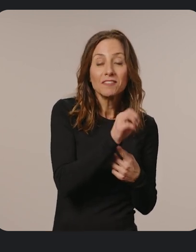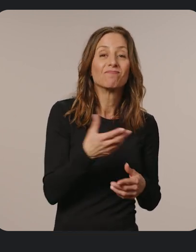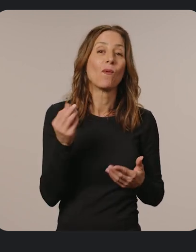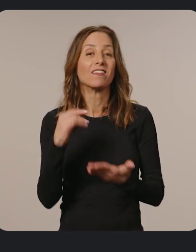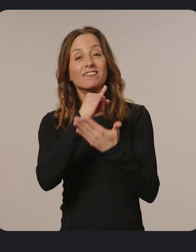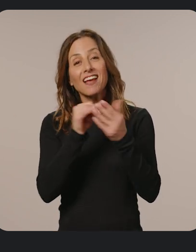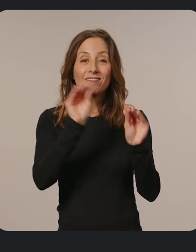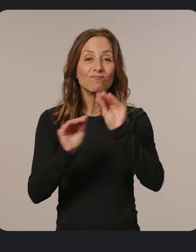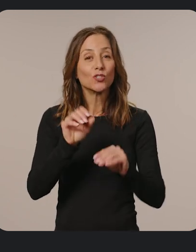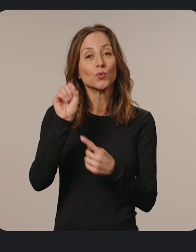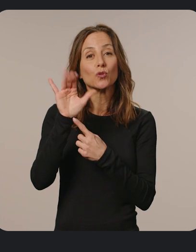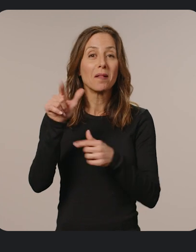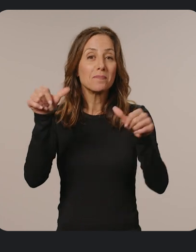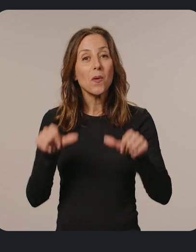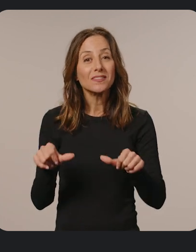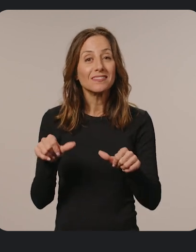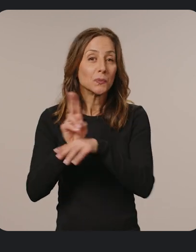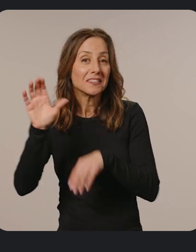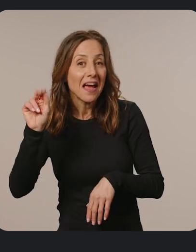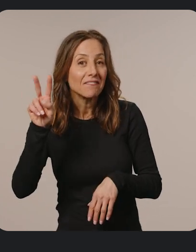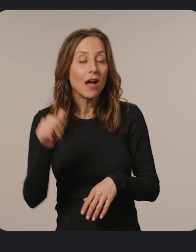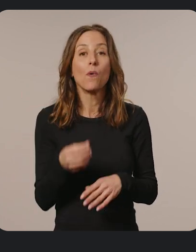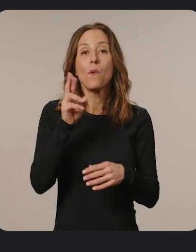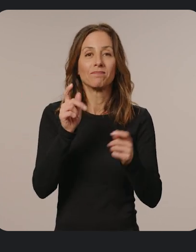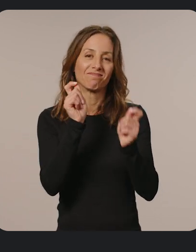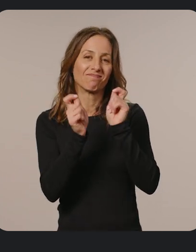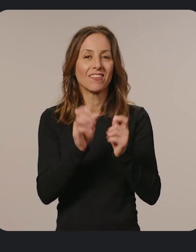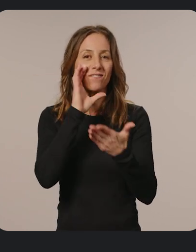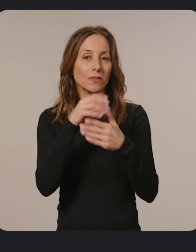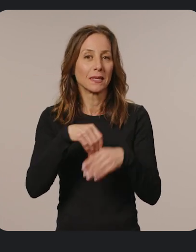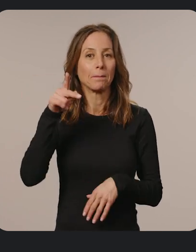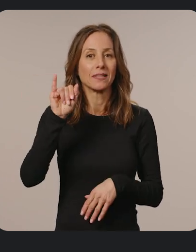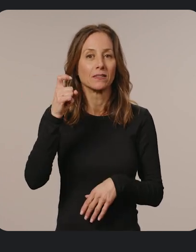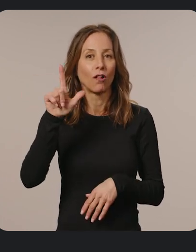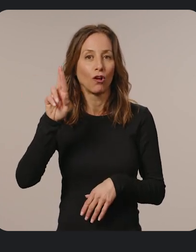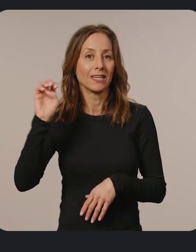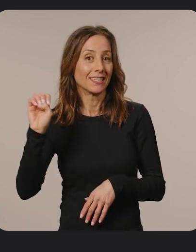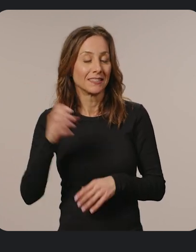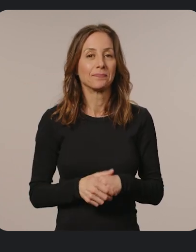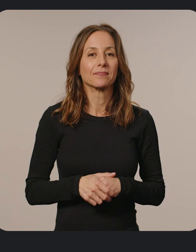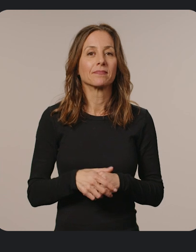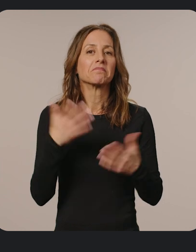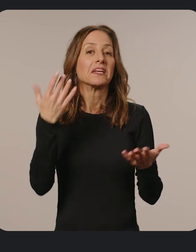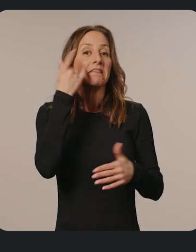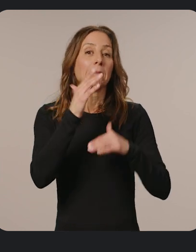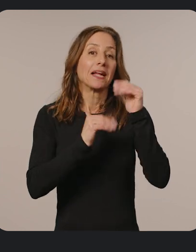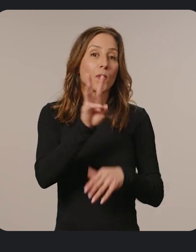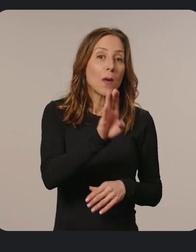on Evernote, designing a social post using Canva, or editing photos in Pixlr E. Whether you're building a web